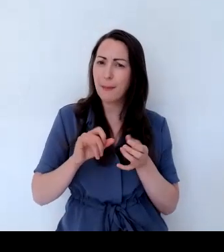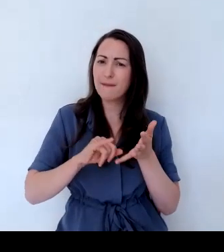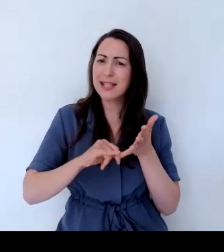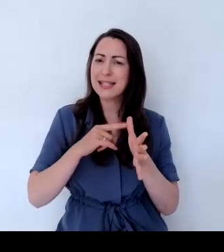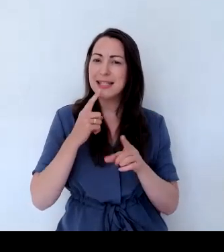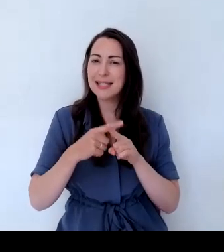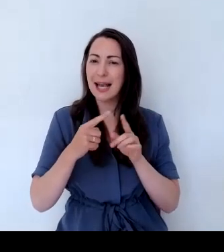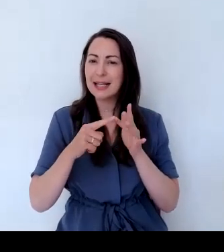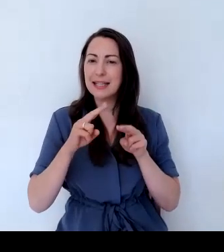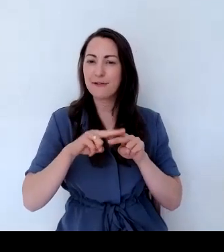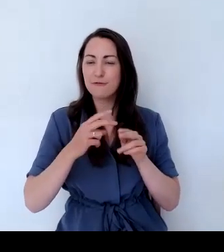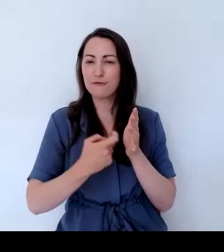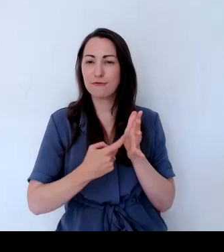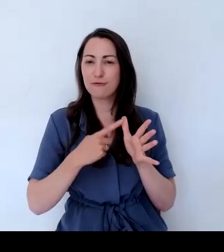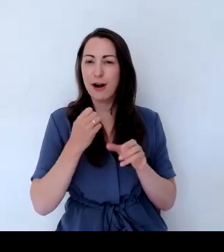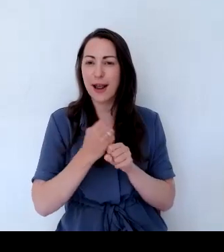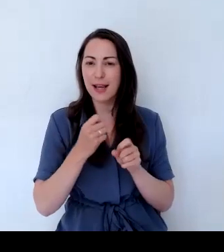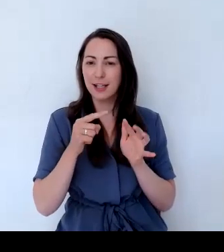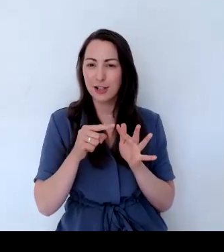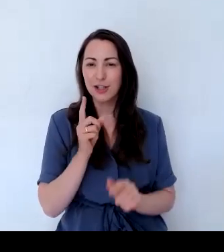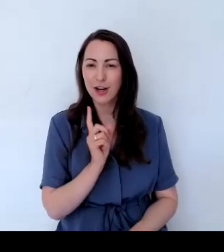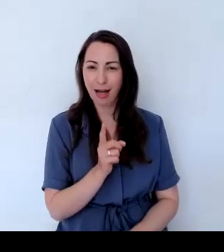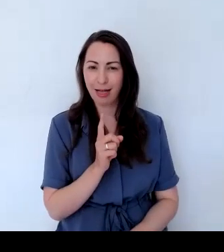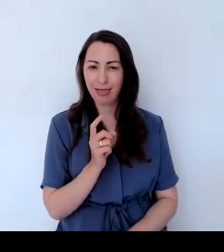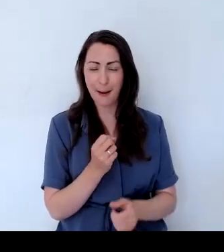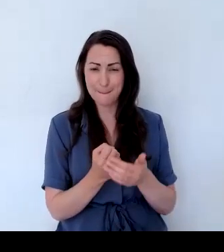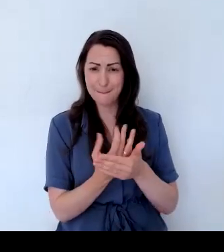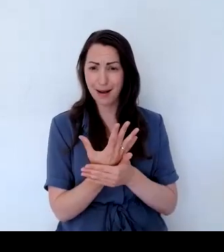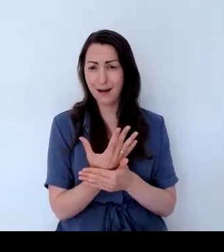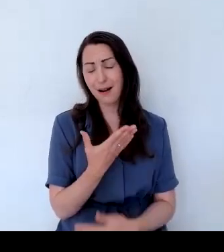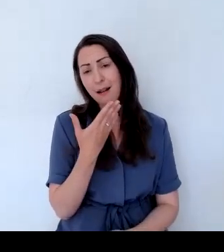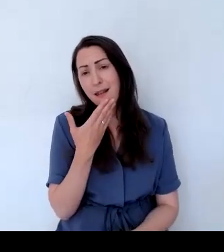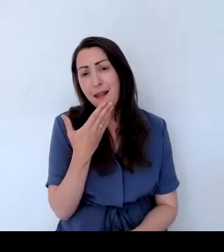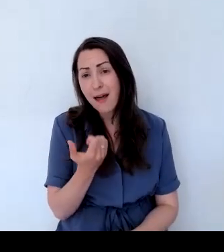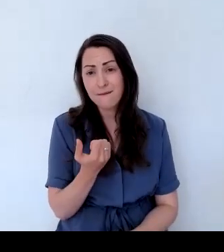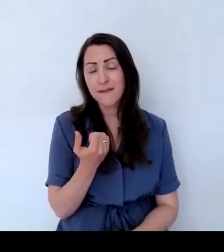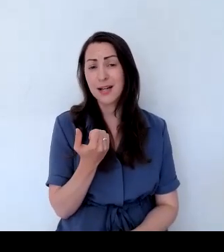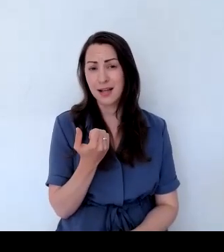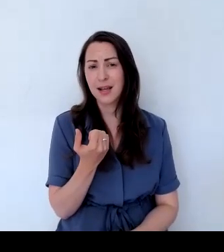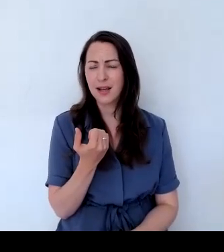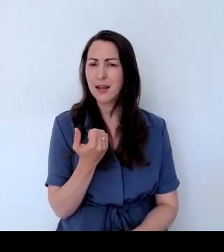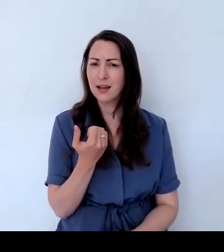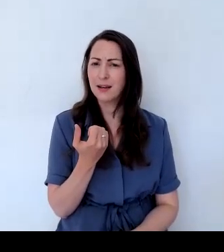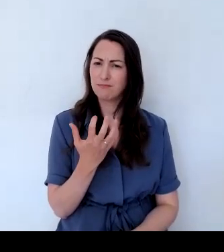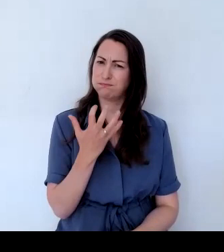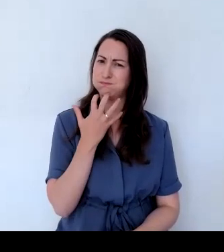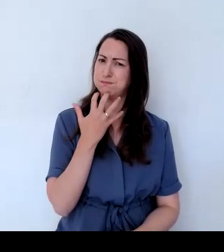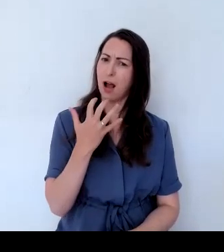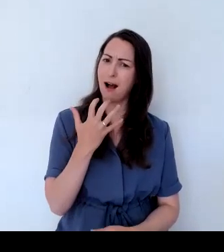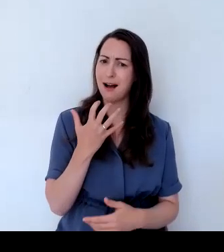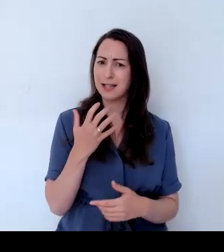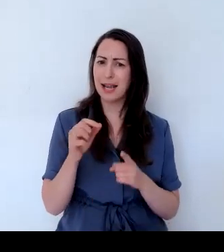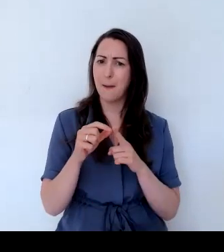which is a really lovely, very, very hardy perennial, which